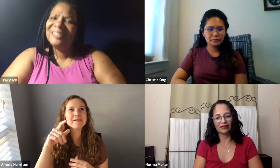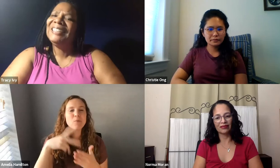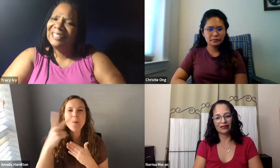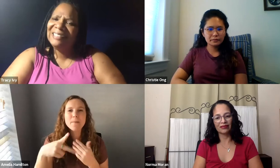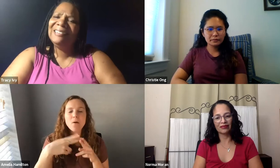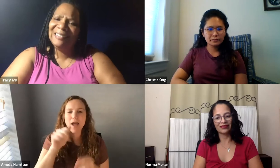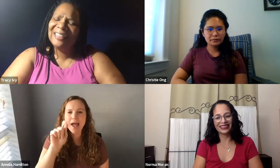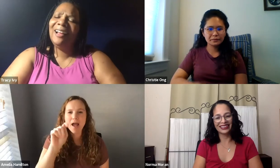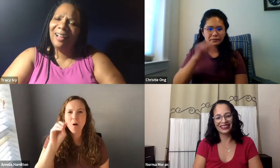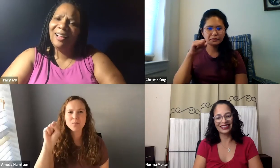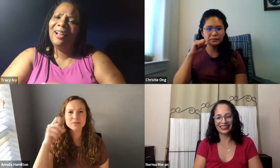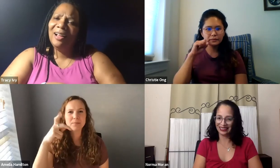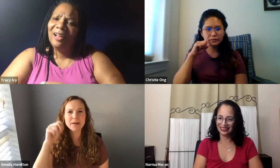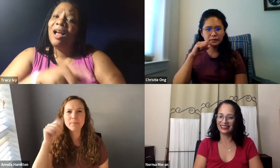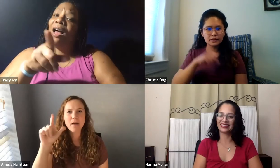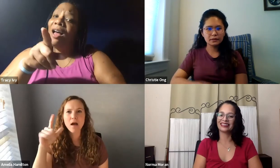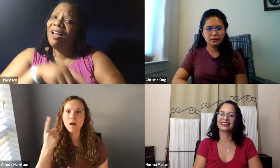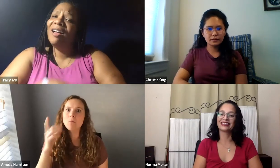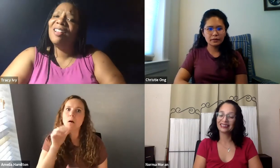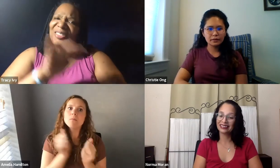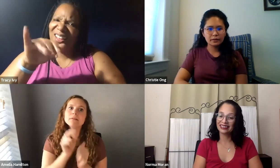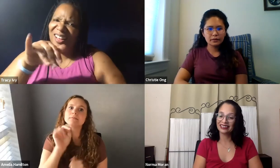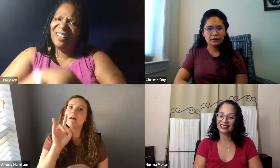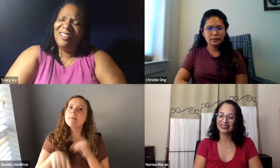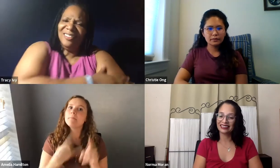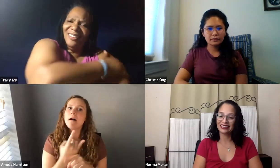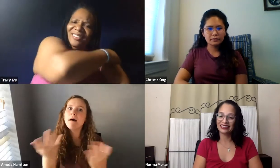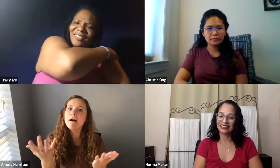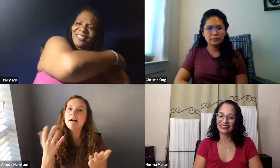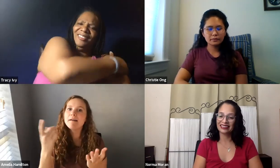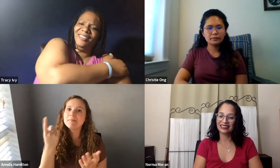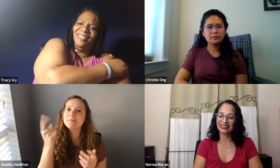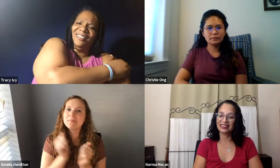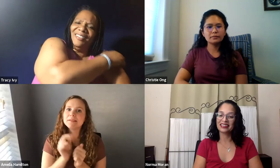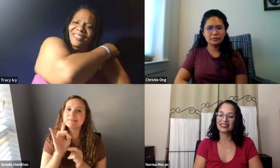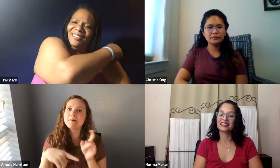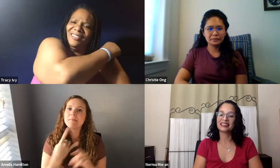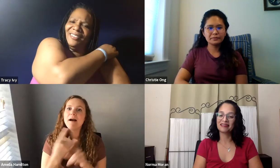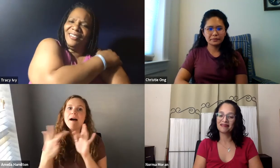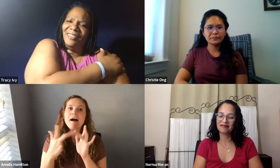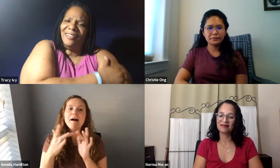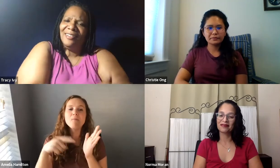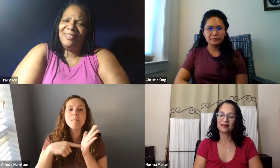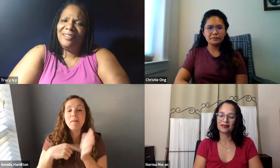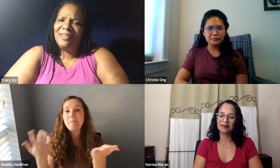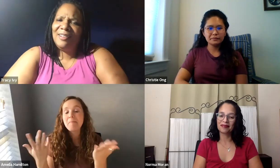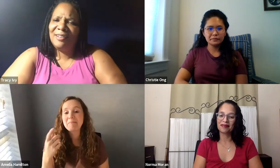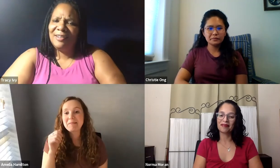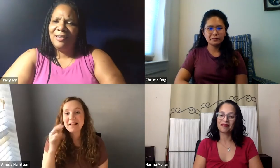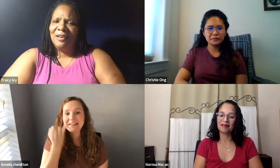again, I actually remember there was a pen pal program. think it was AOS Pen Pal. That was a wonderful